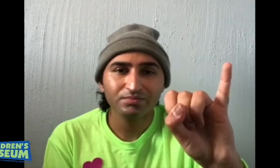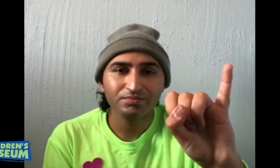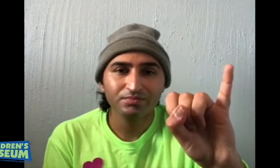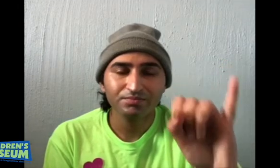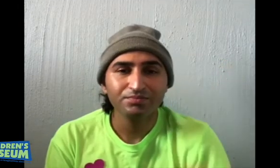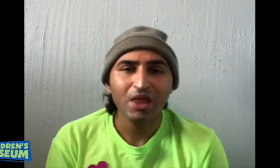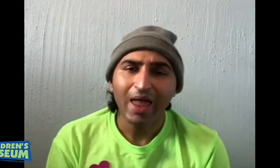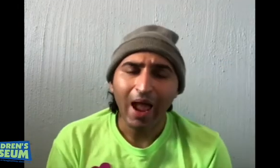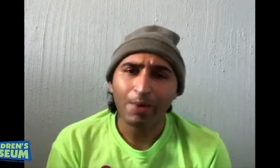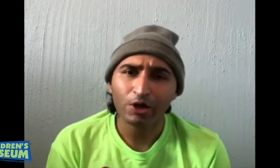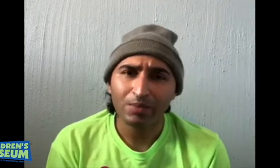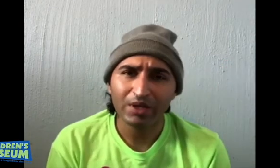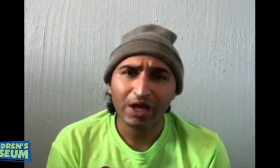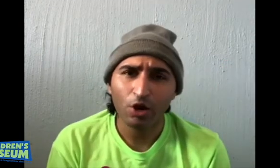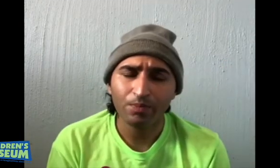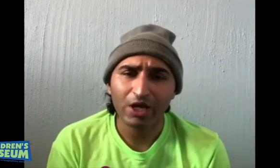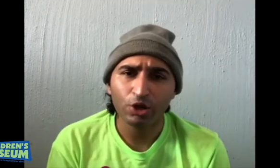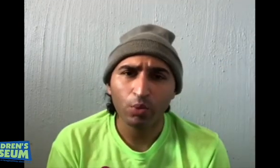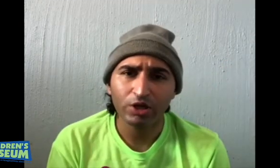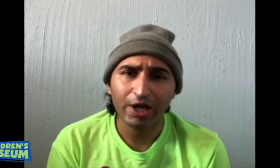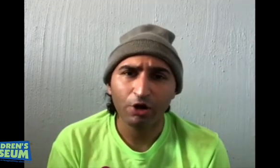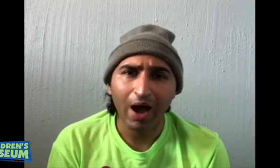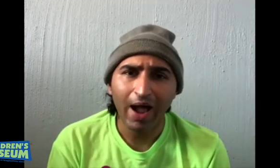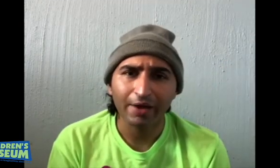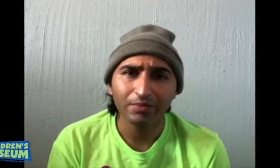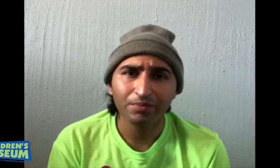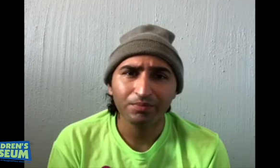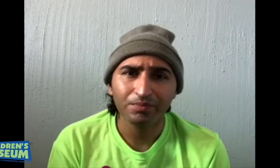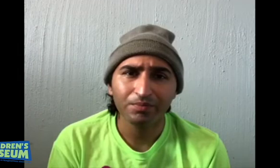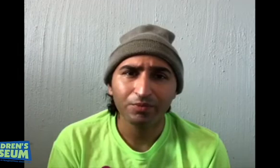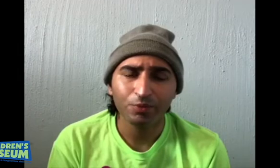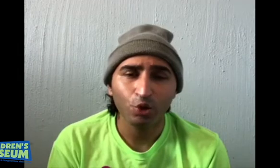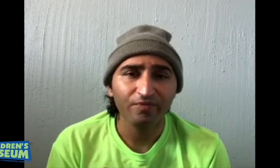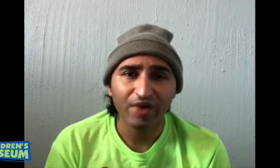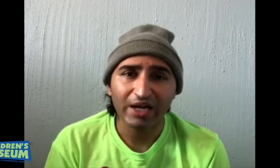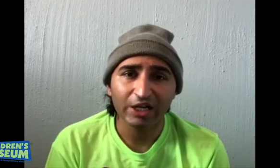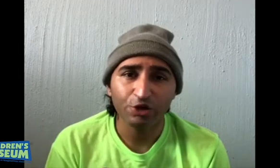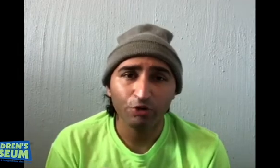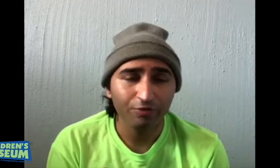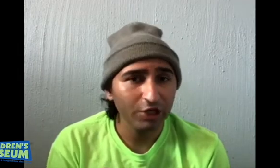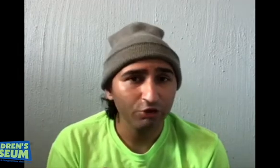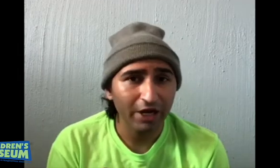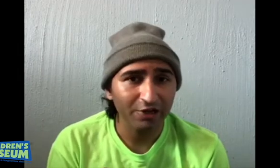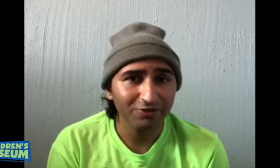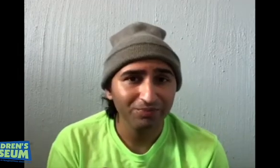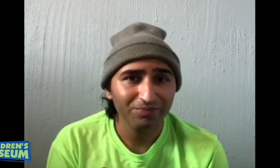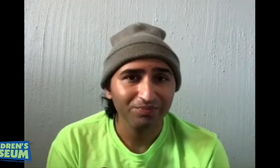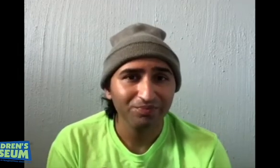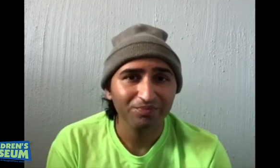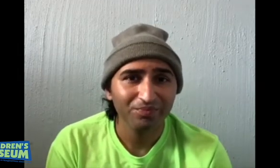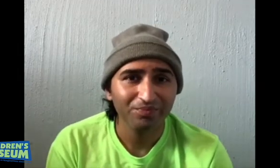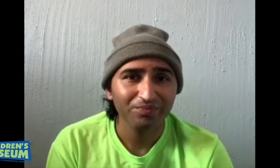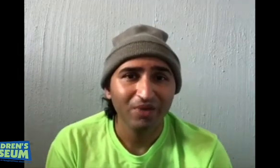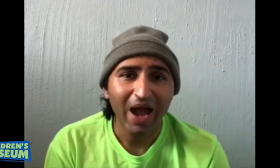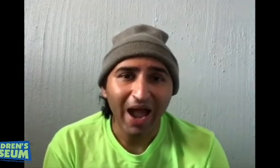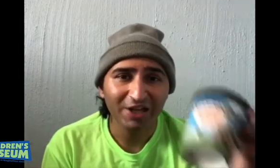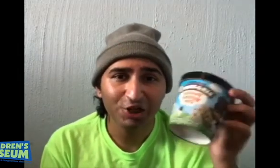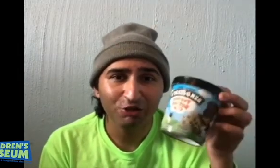How about something at home that starts with letter I? You can find it in your refrigerator. Ice cream.